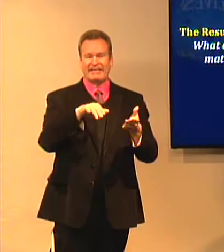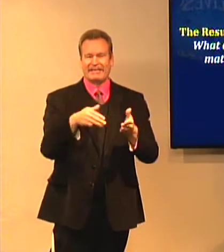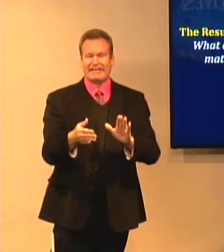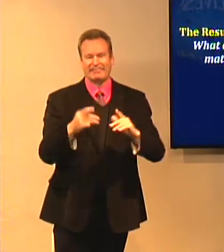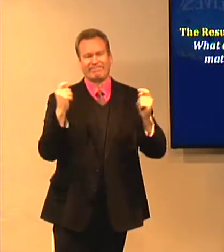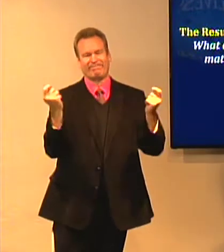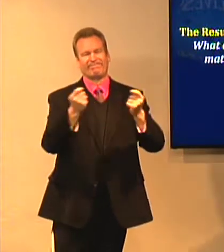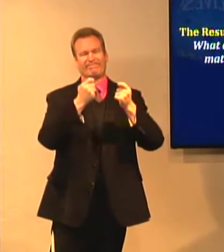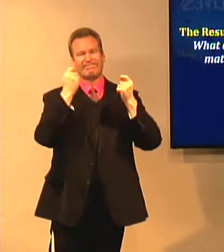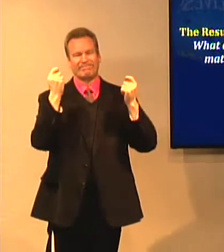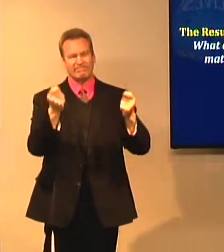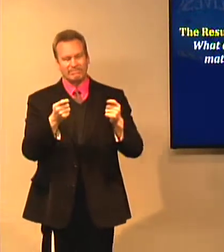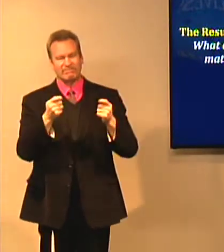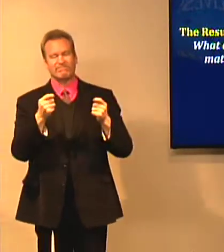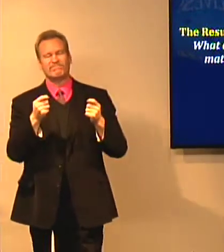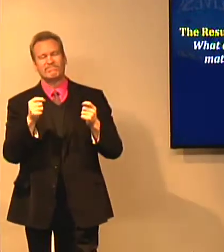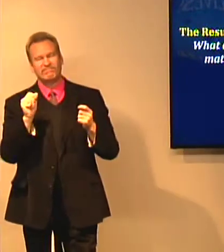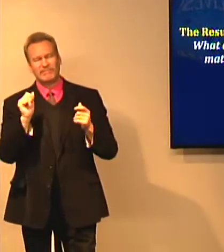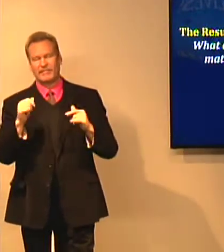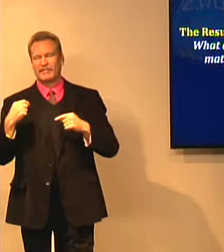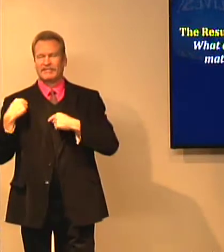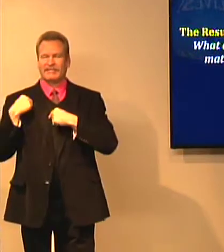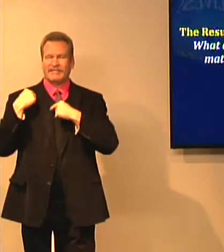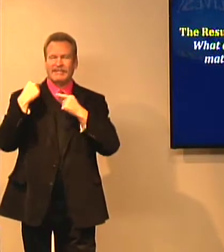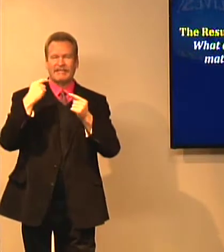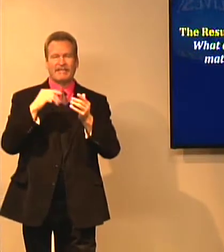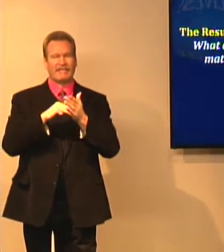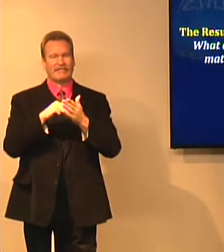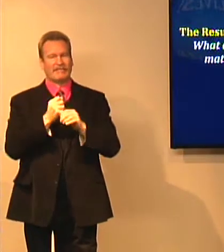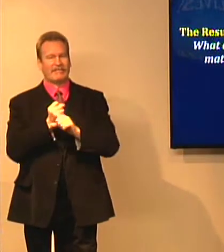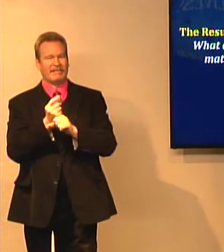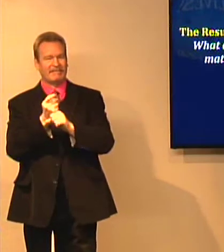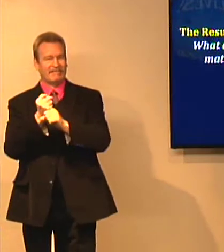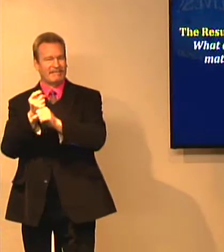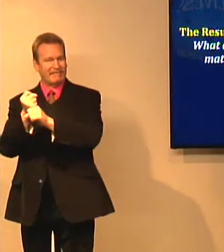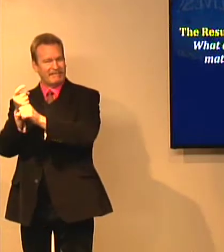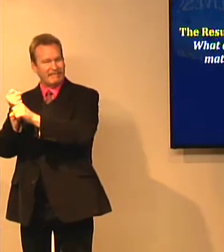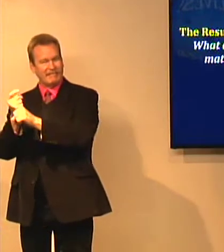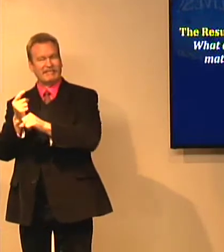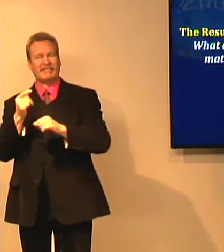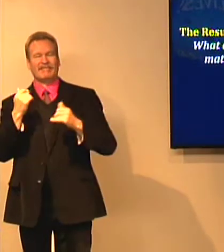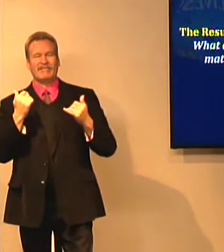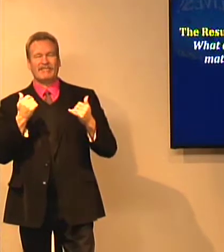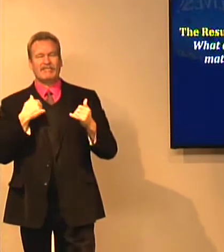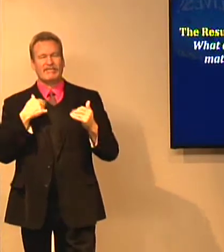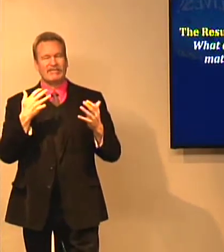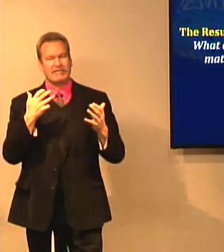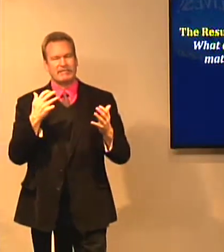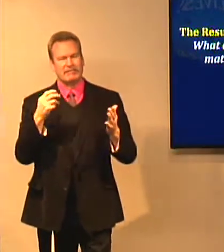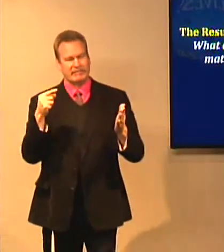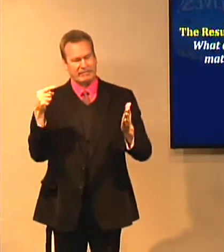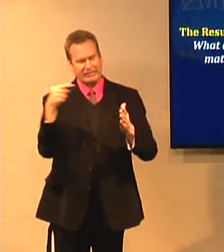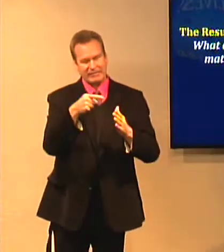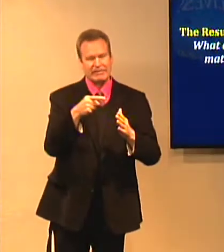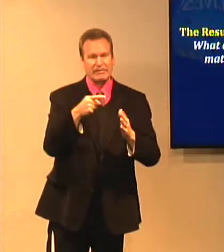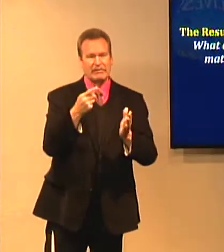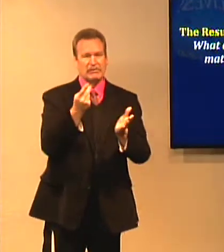from the dead. And that's what today is, it's a celebration of that. And every year, we celebrate it. And so right now,